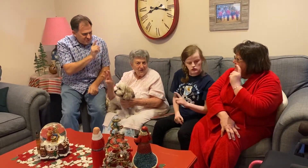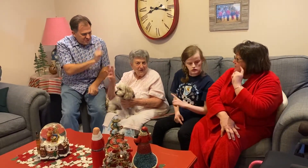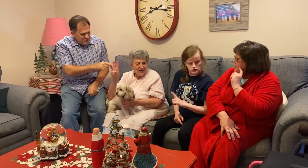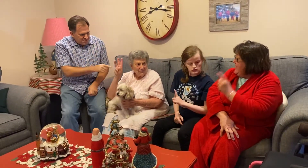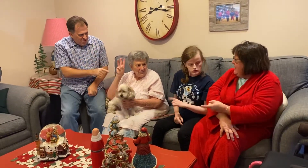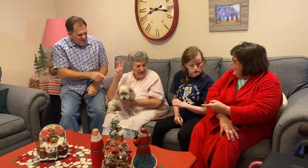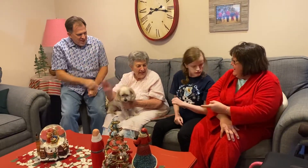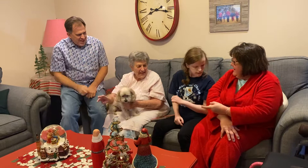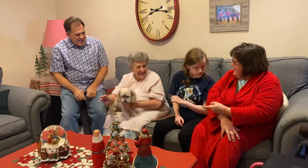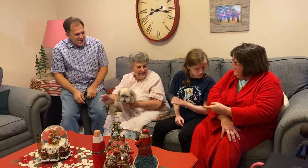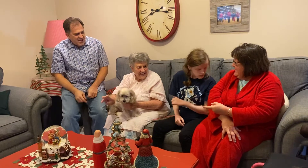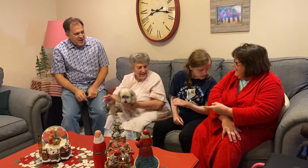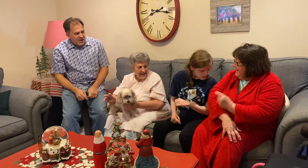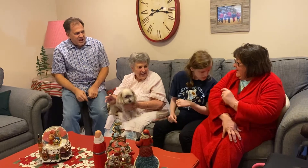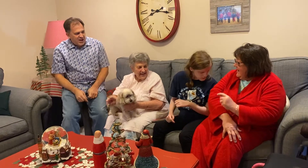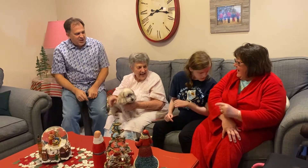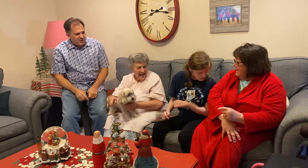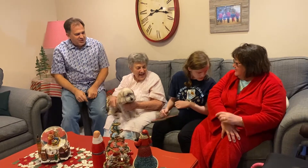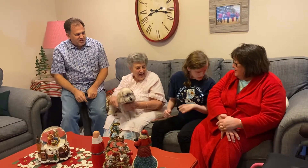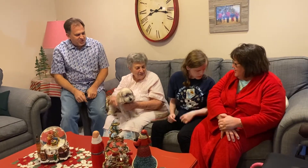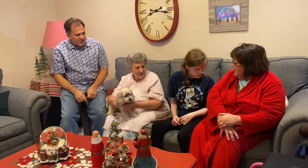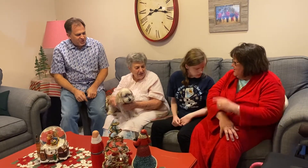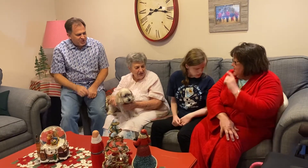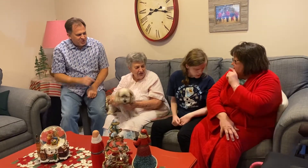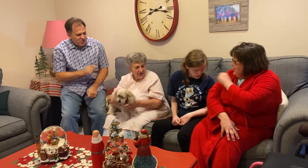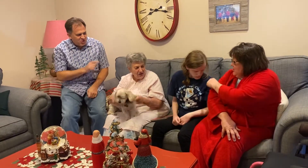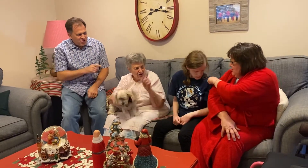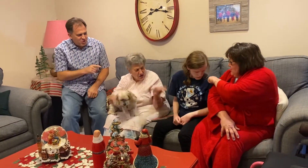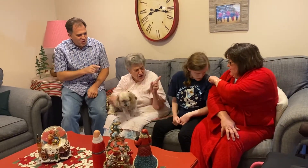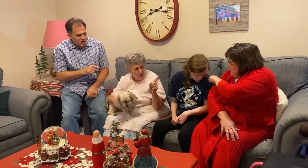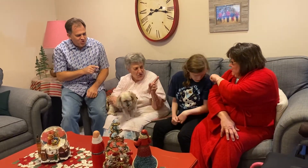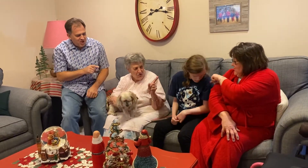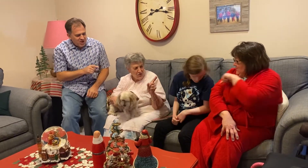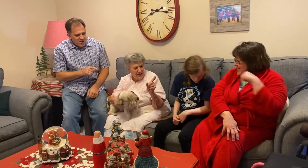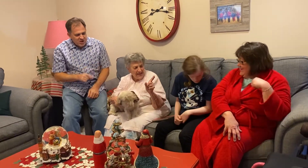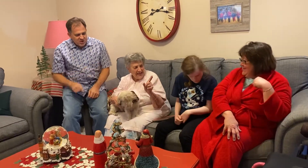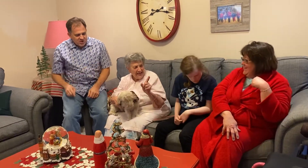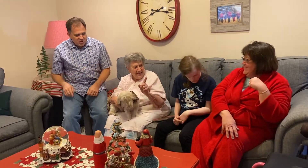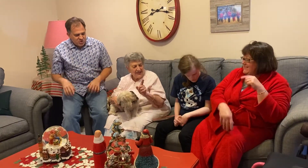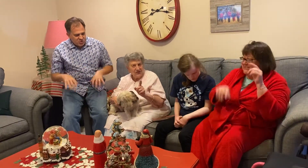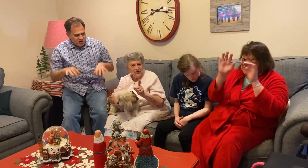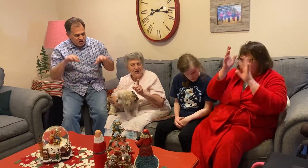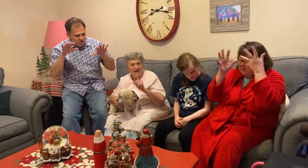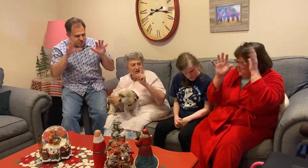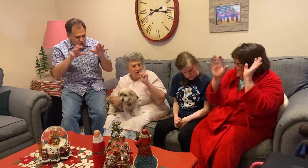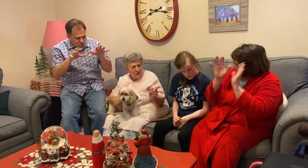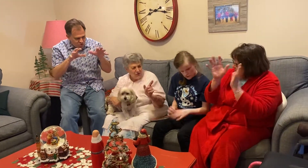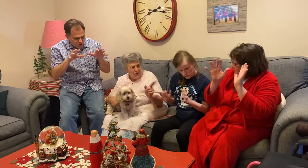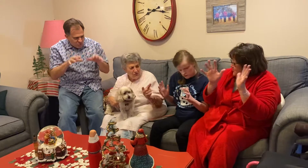obey, I'll turn you into a ghoul.